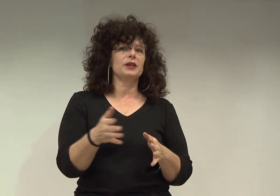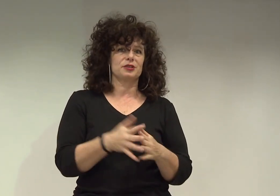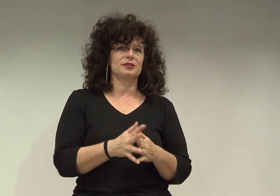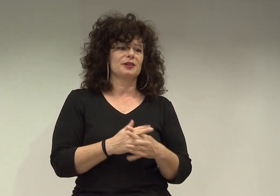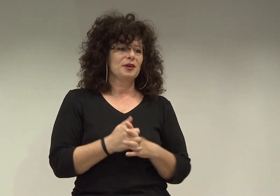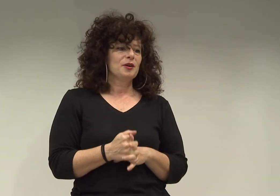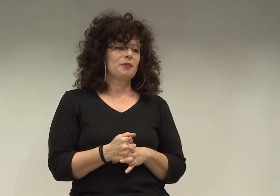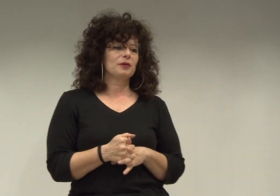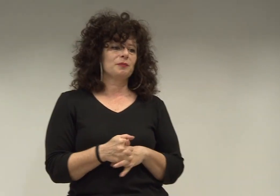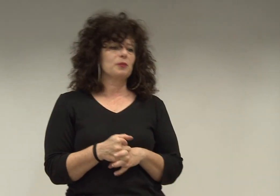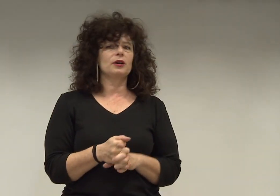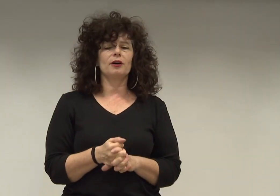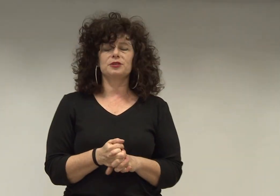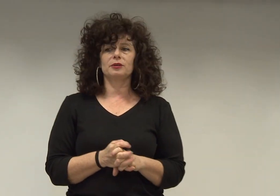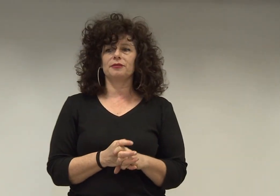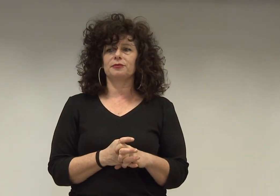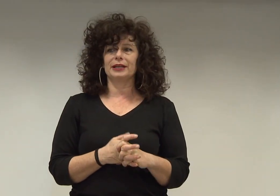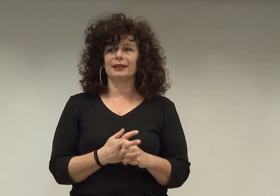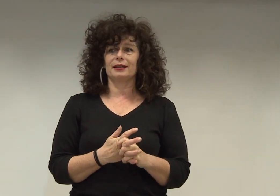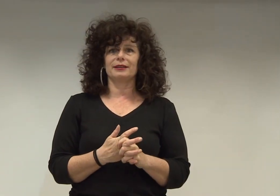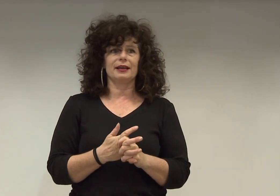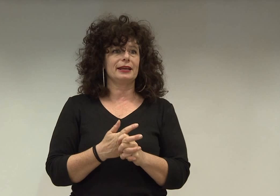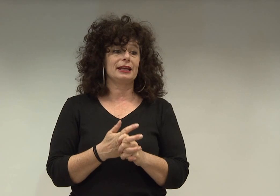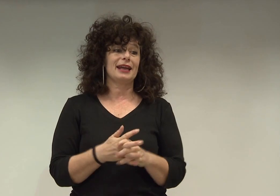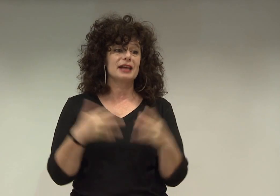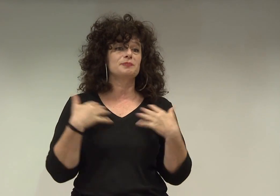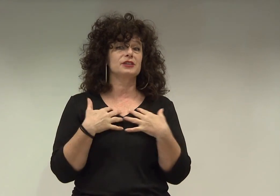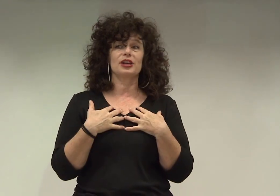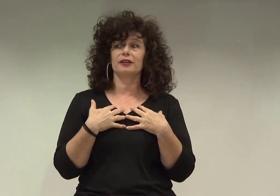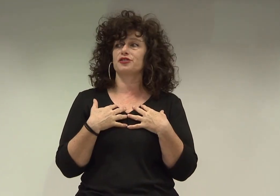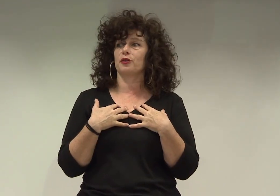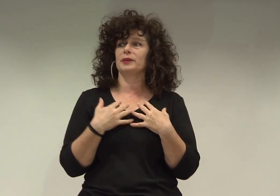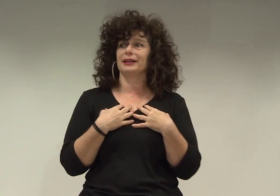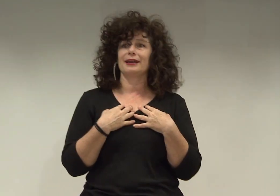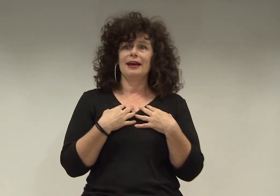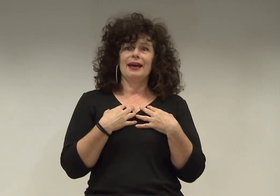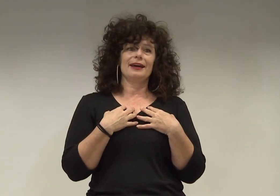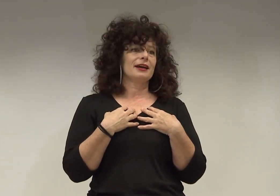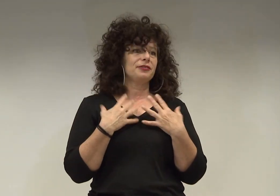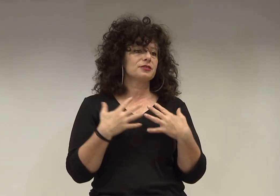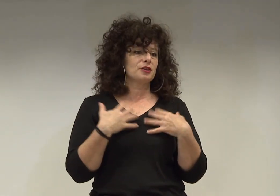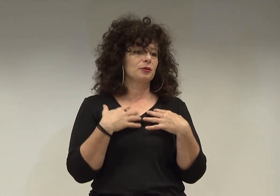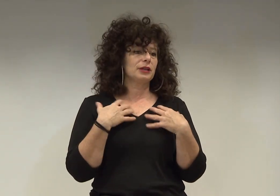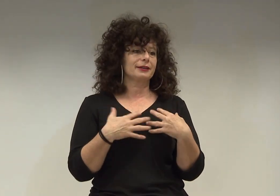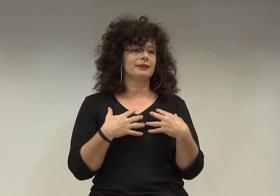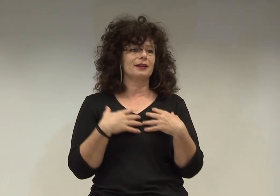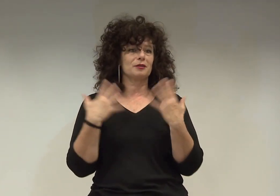pictures. But we all do love reading. And it has been a challenge for me. And I feel so lucky that I